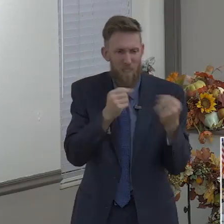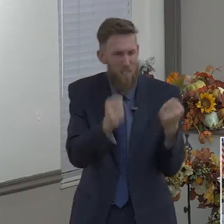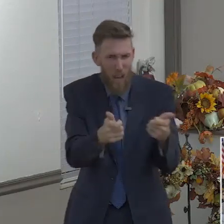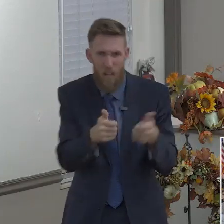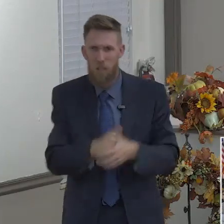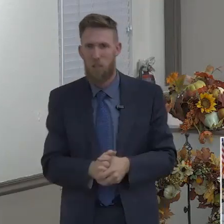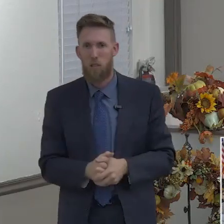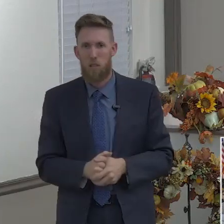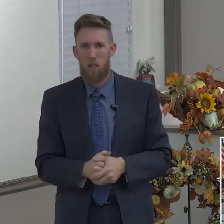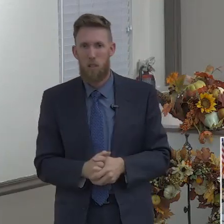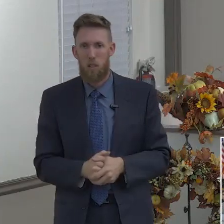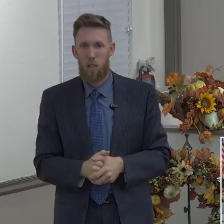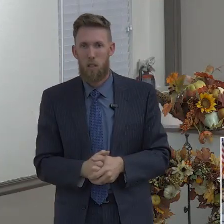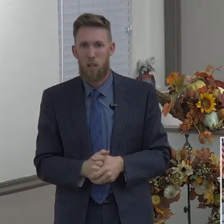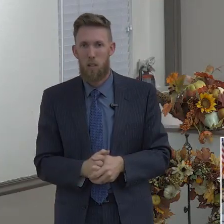first.